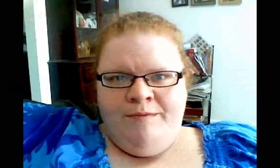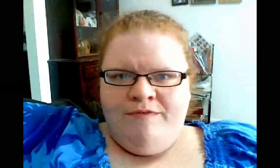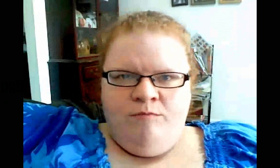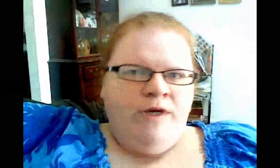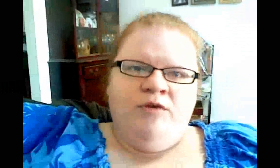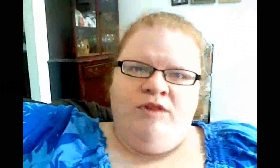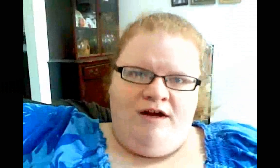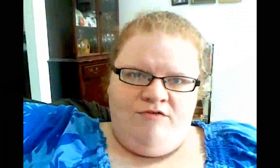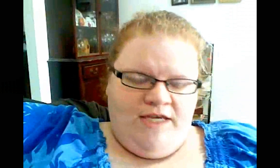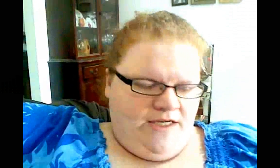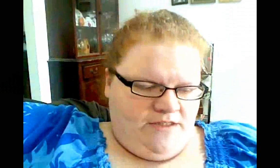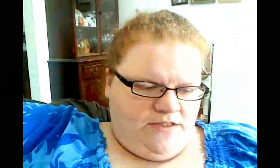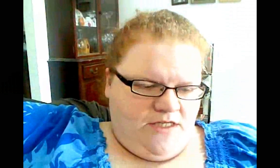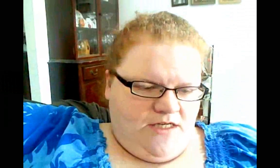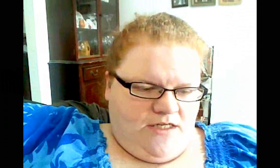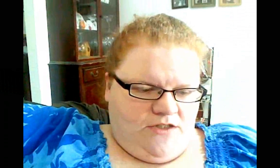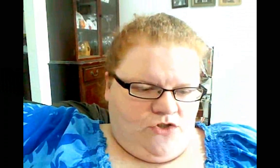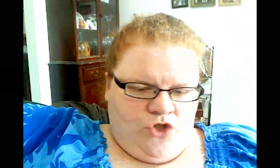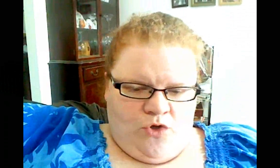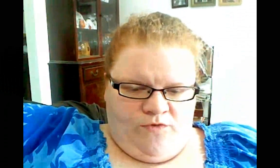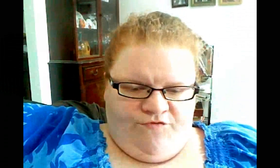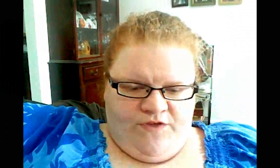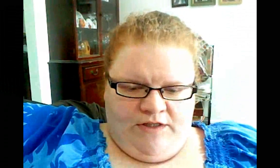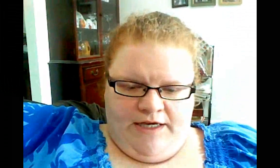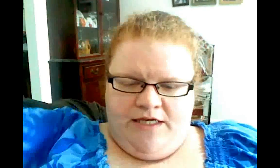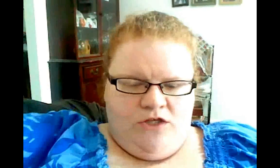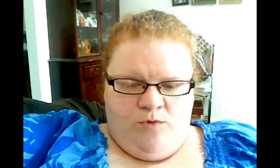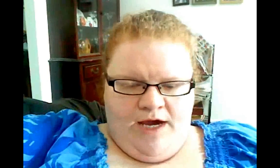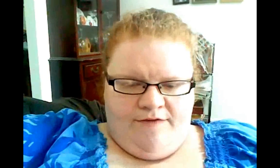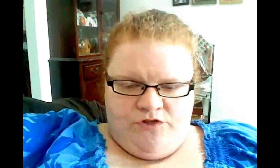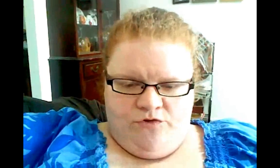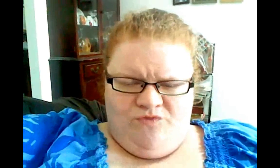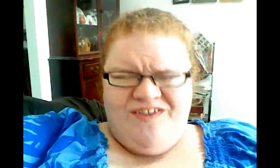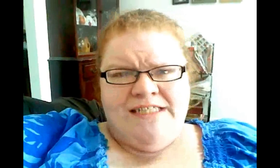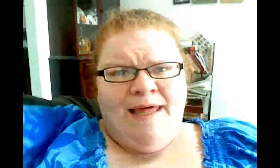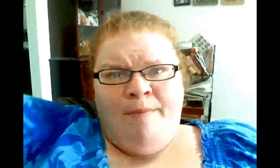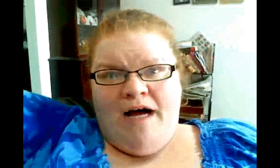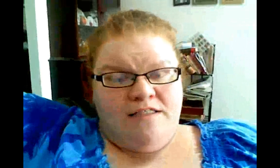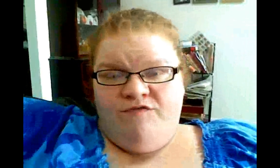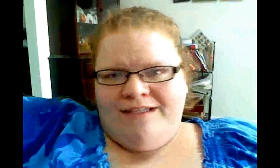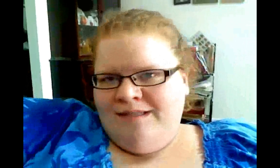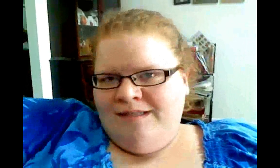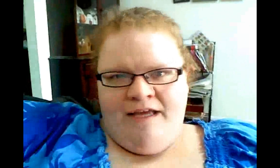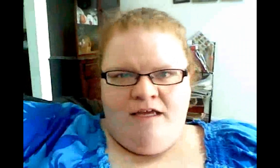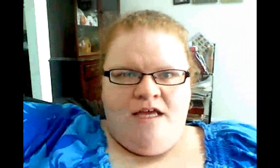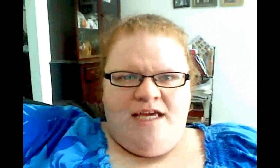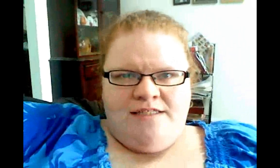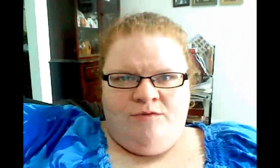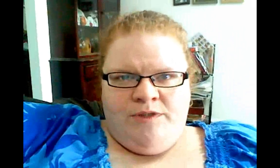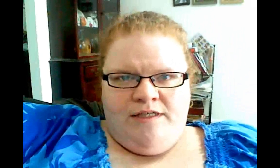what you love and don't feel like you have to fit into that box if that's something that isn't really,